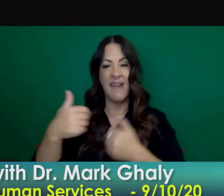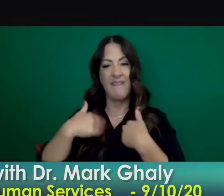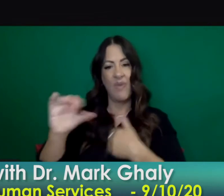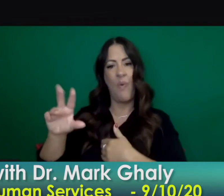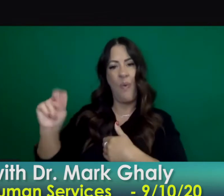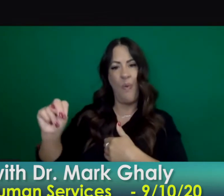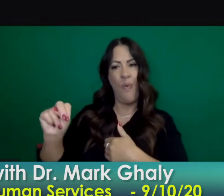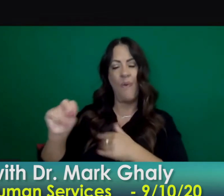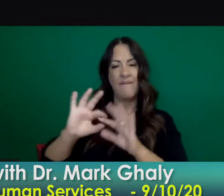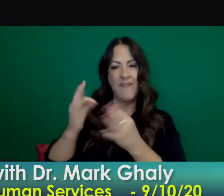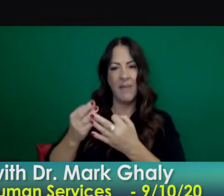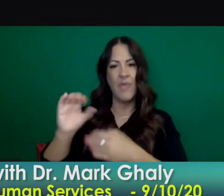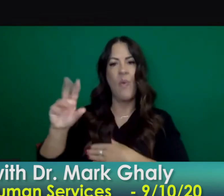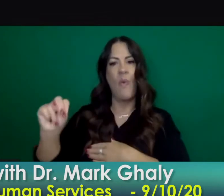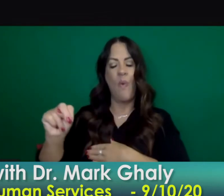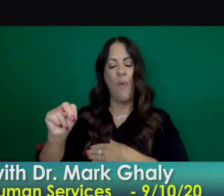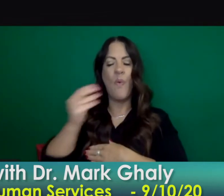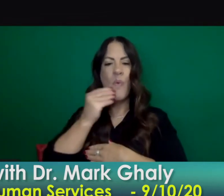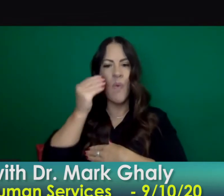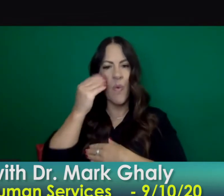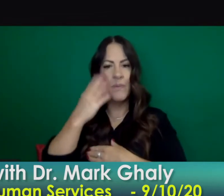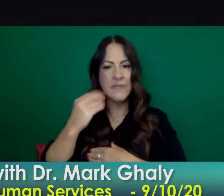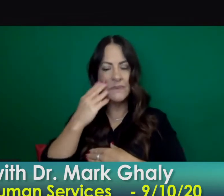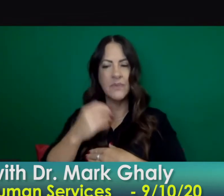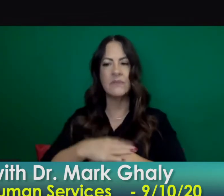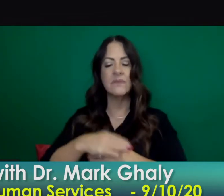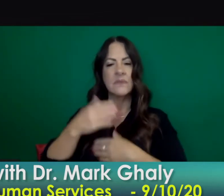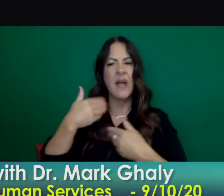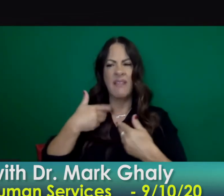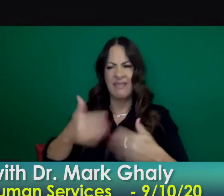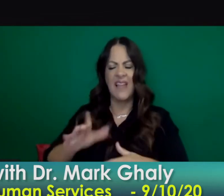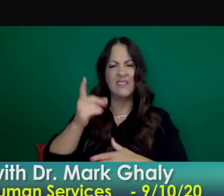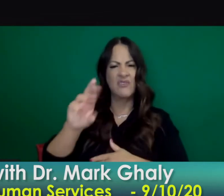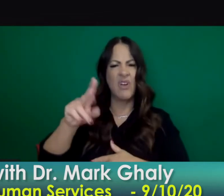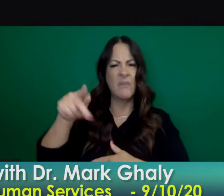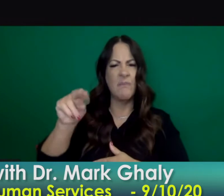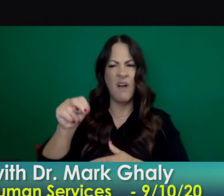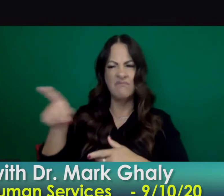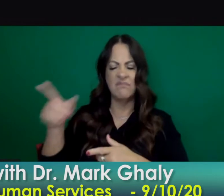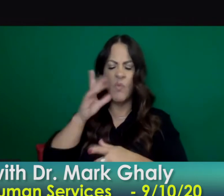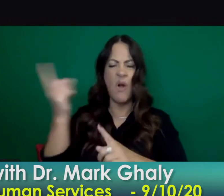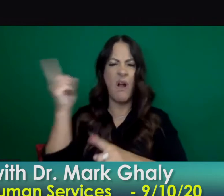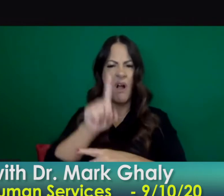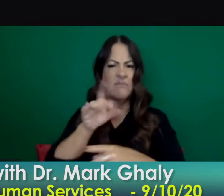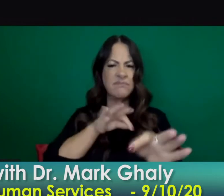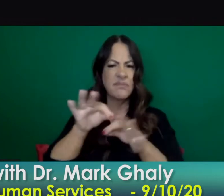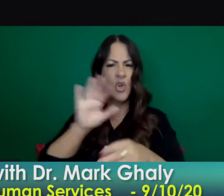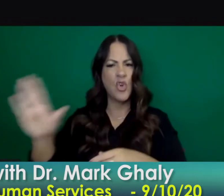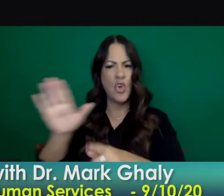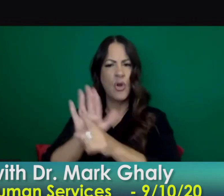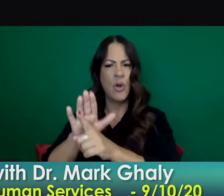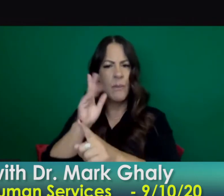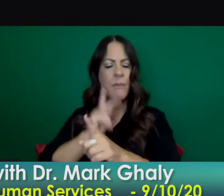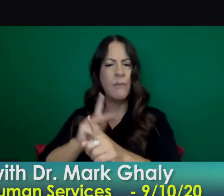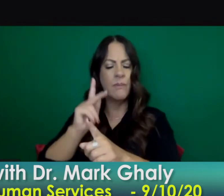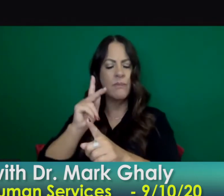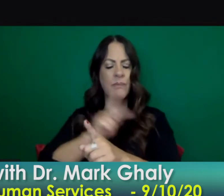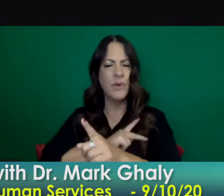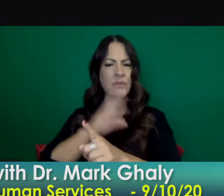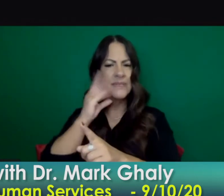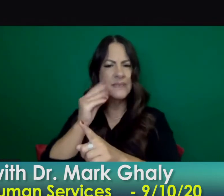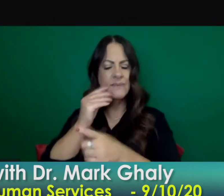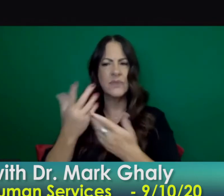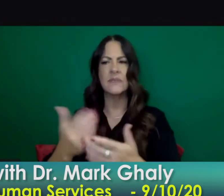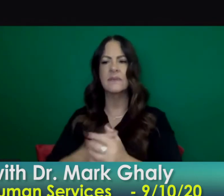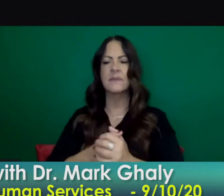talk about a bit of her experience in alameda and the state is continued to be committed we hear the